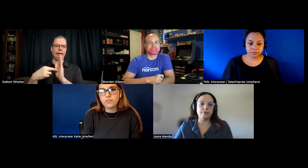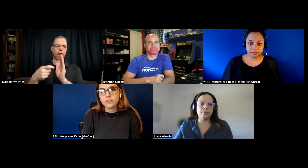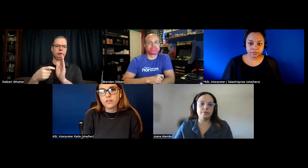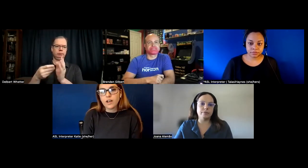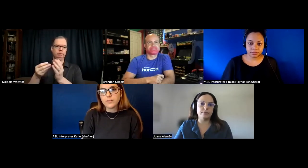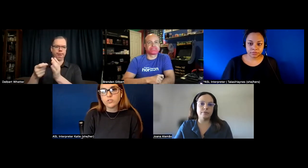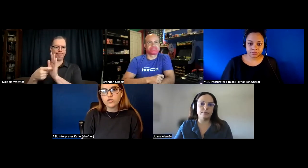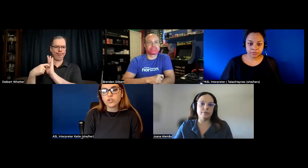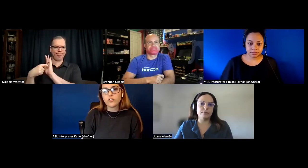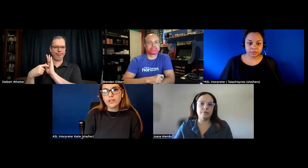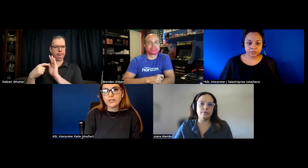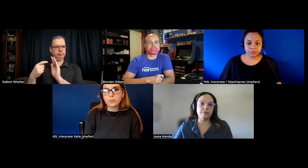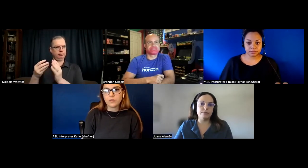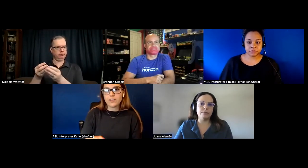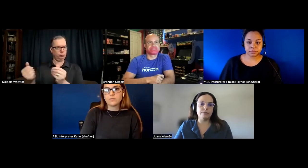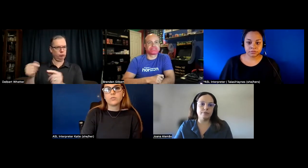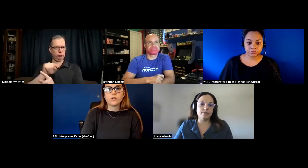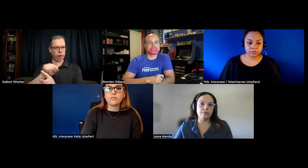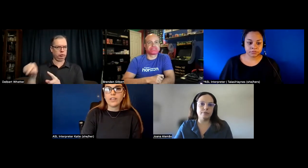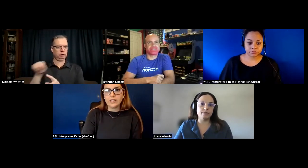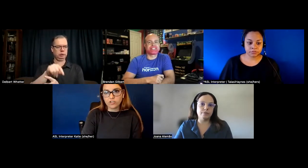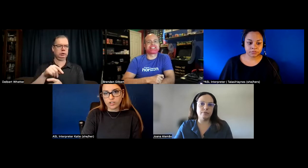on the solution or if we need to provide some sort of regulation